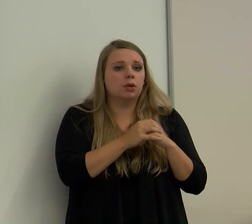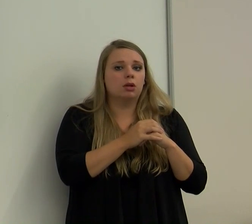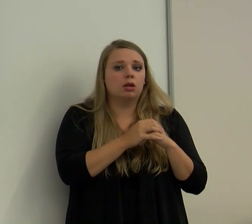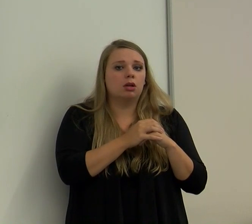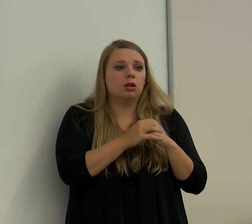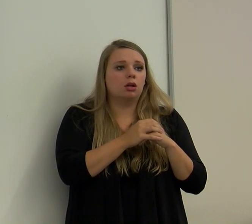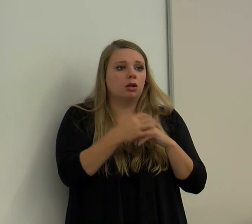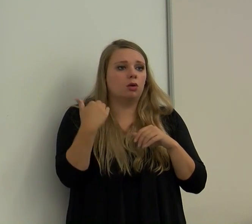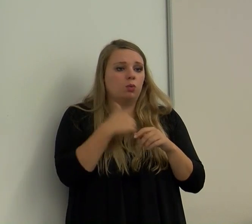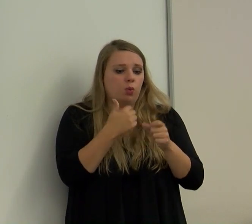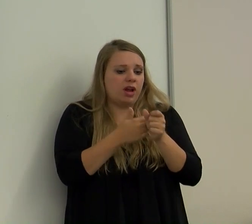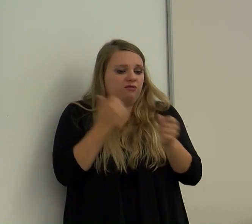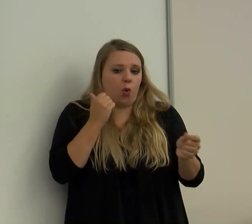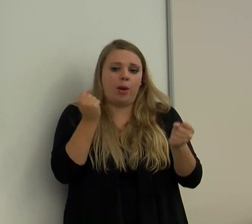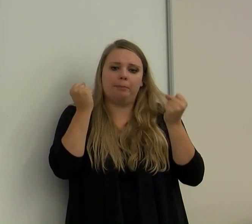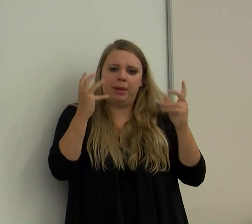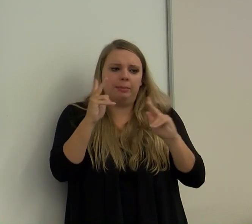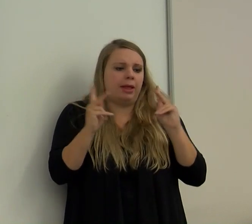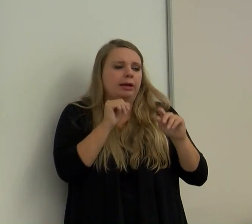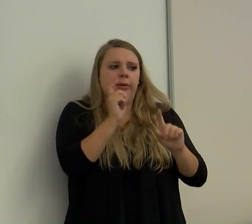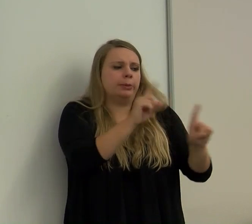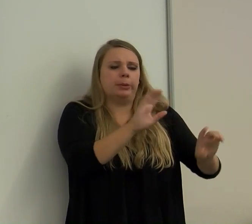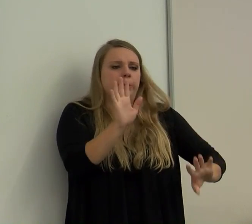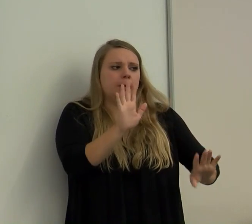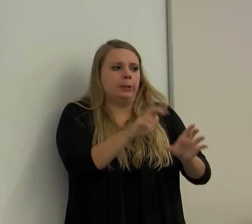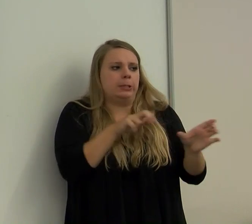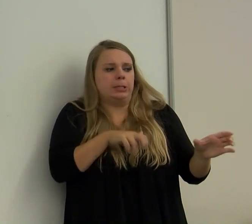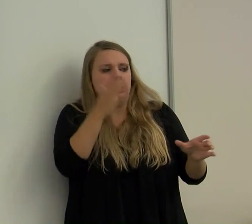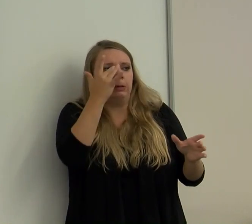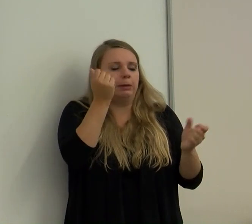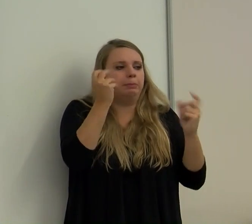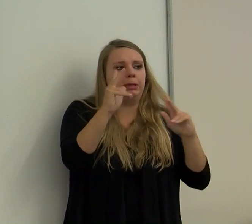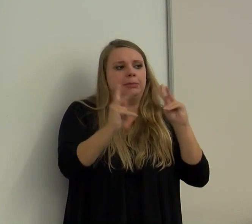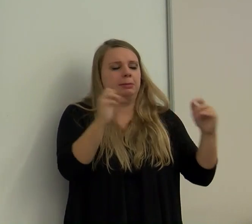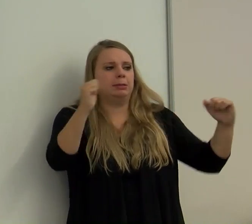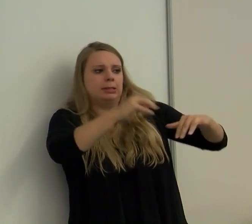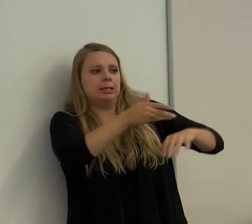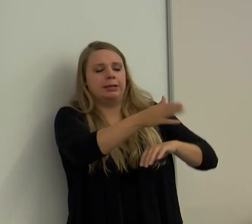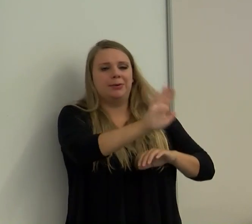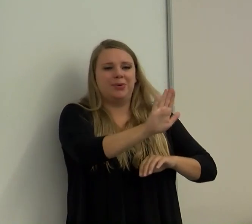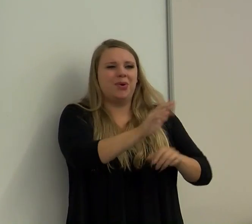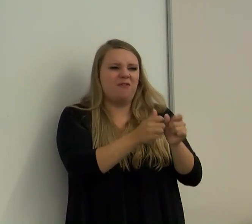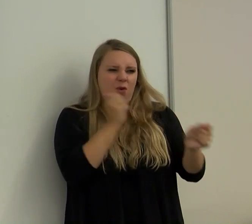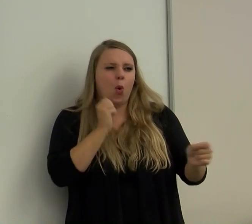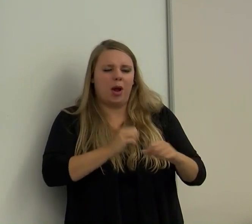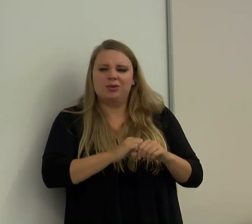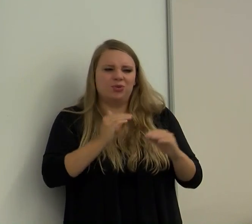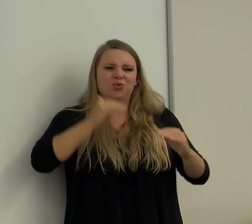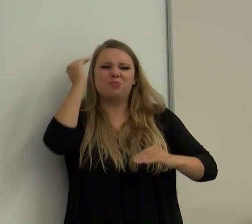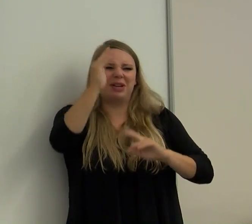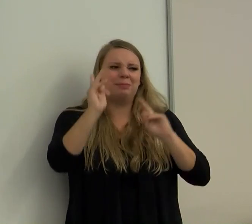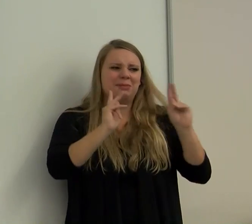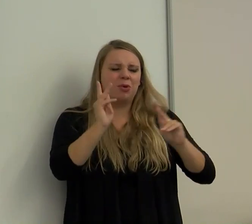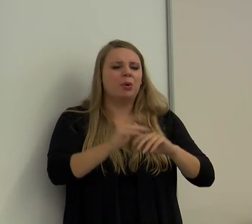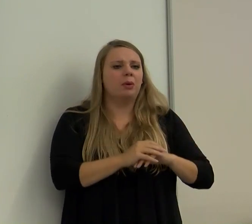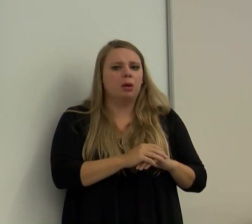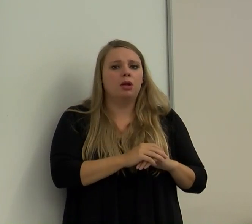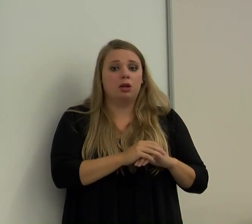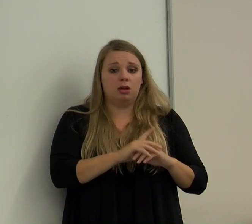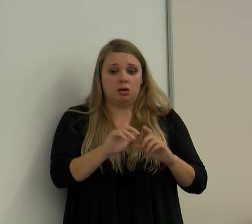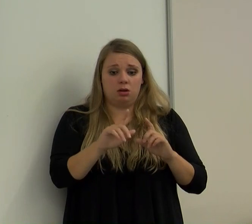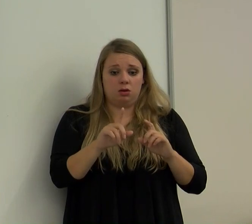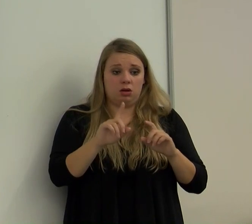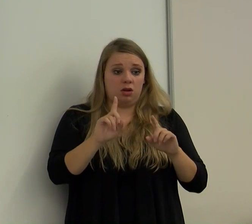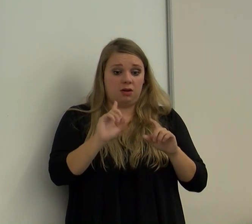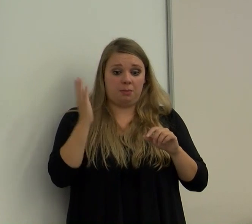We avoided a lot of places just because of crowds, um, too many people. Um, you know, when they first